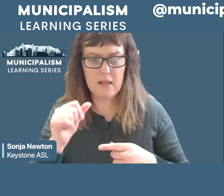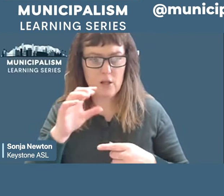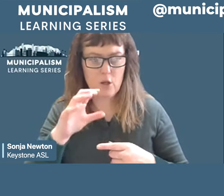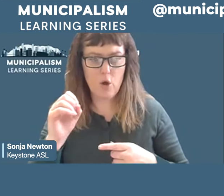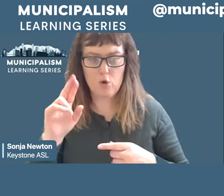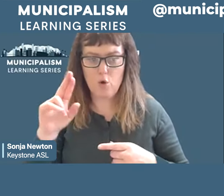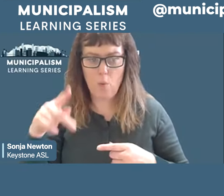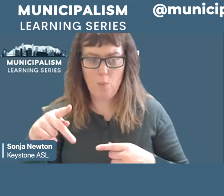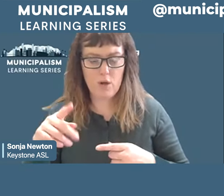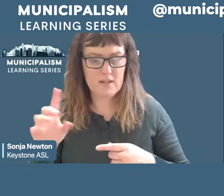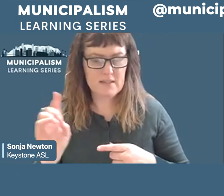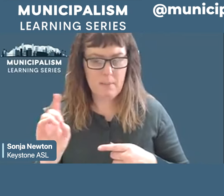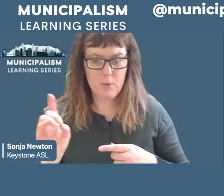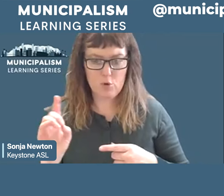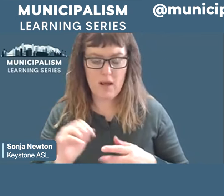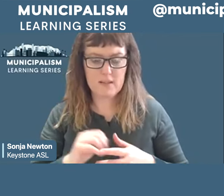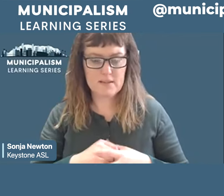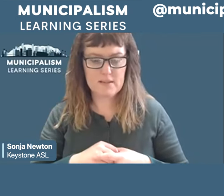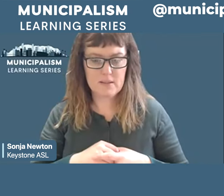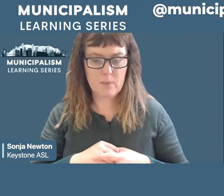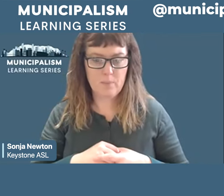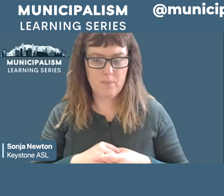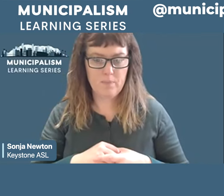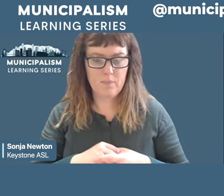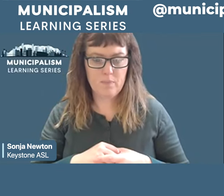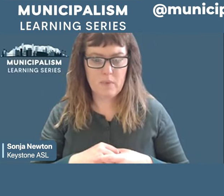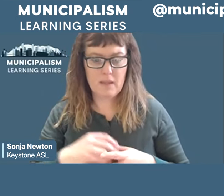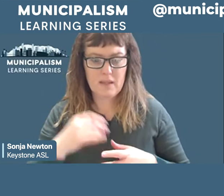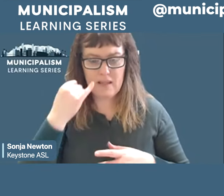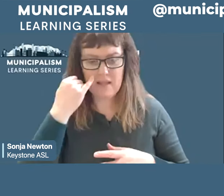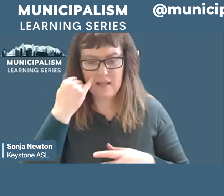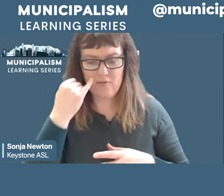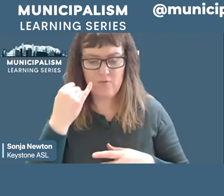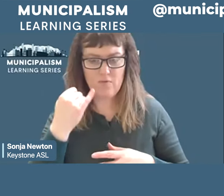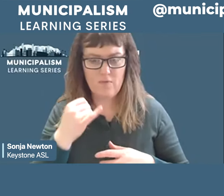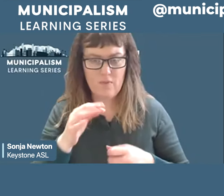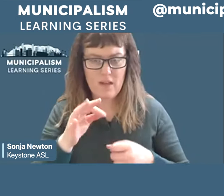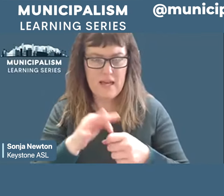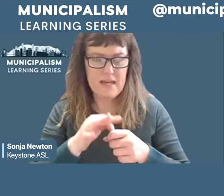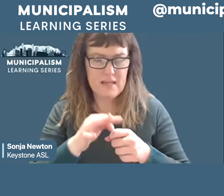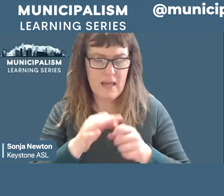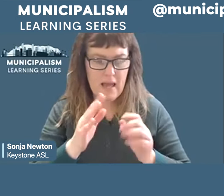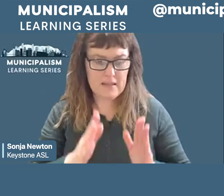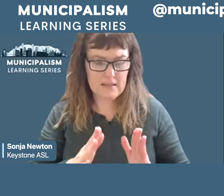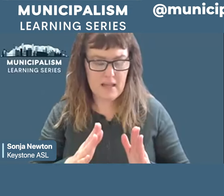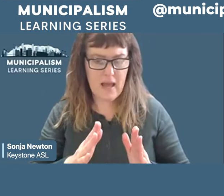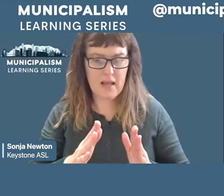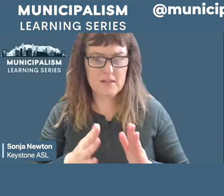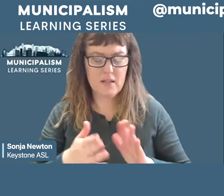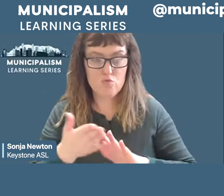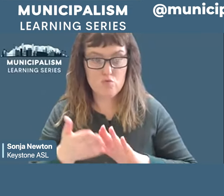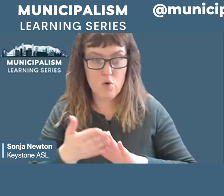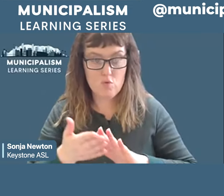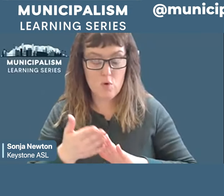every candidate who runs is a Democrat so there is not a